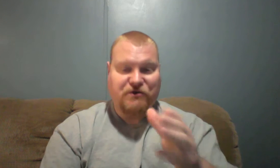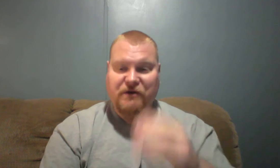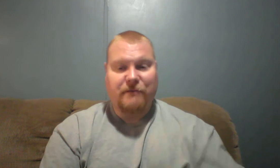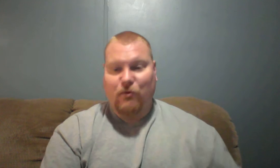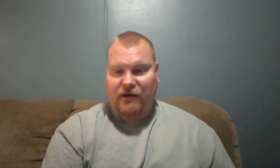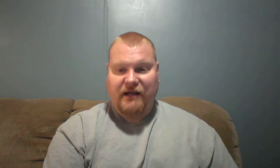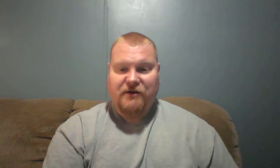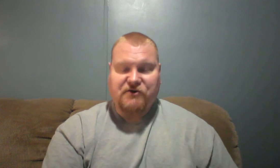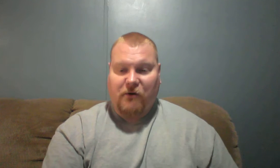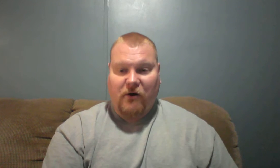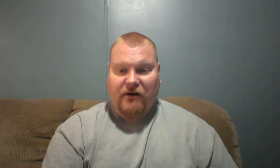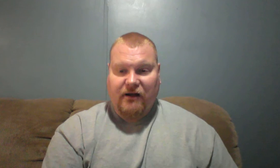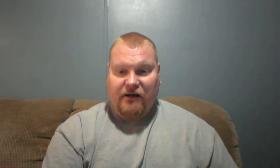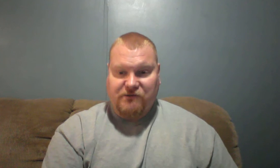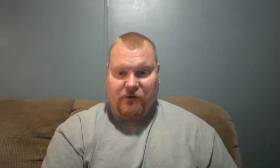you get born again. You start walking in God's will.